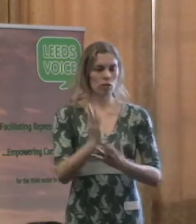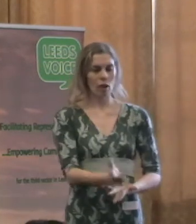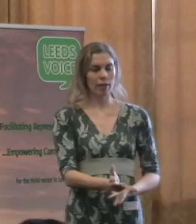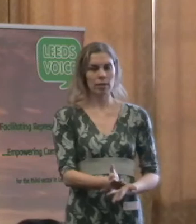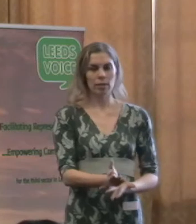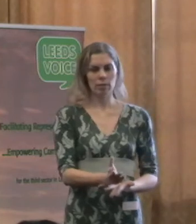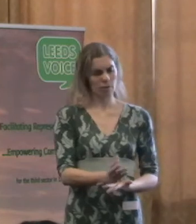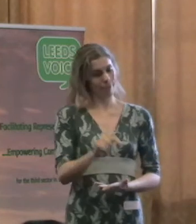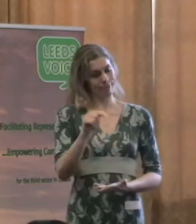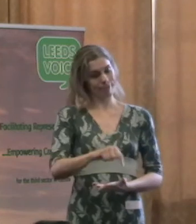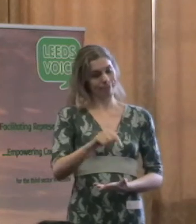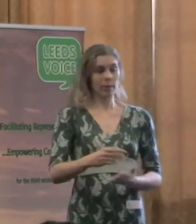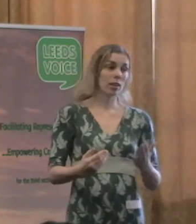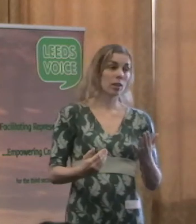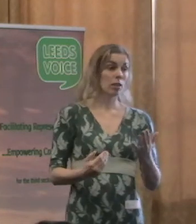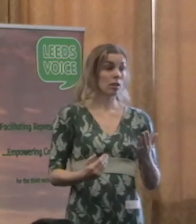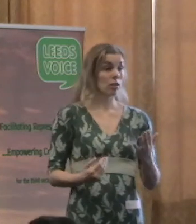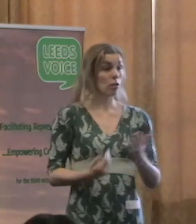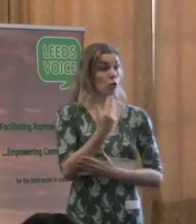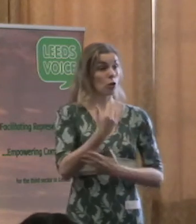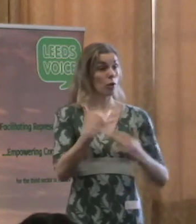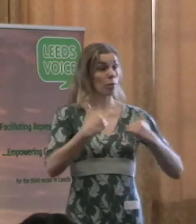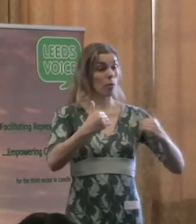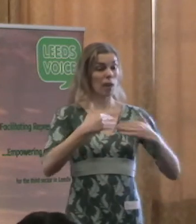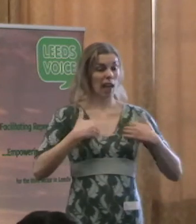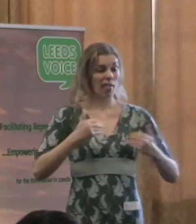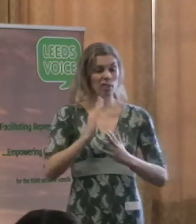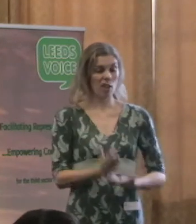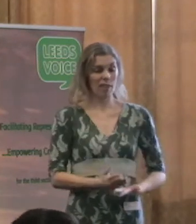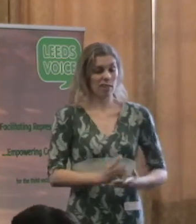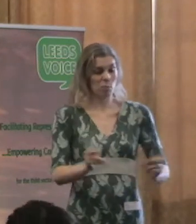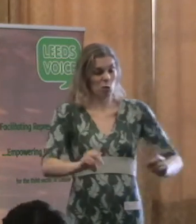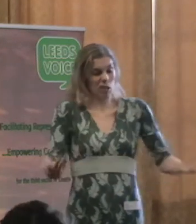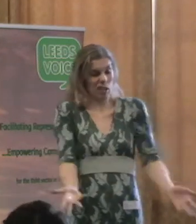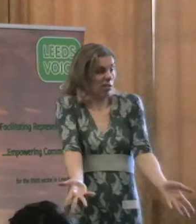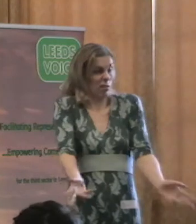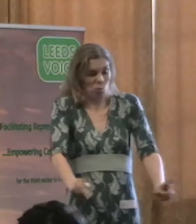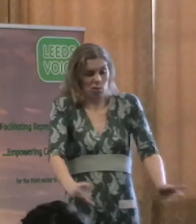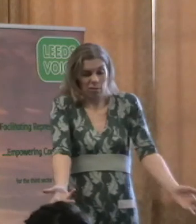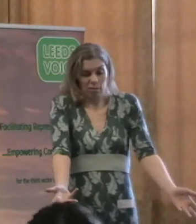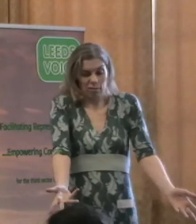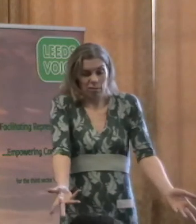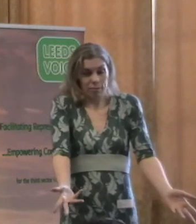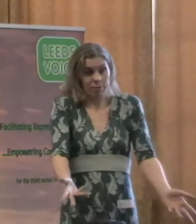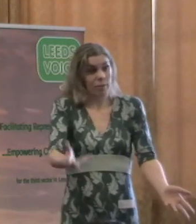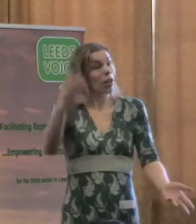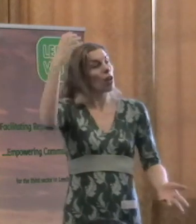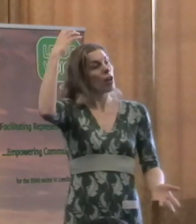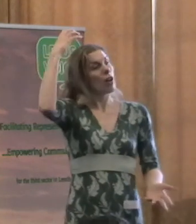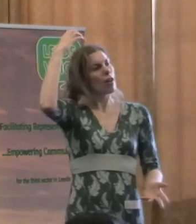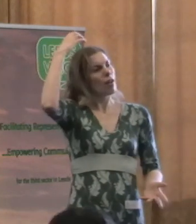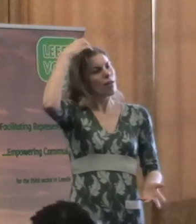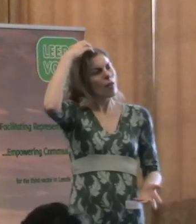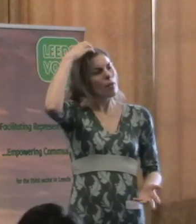what is the new public health service going to be? Next, please. So, the government's ambition